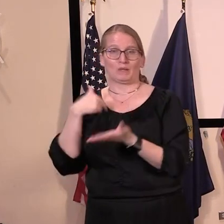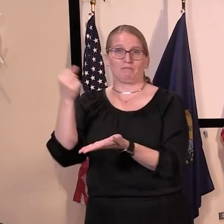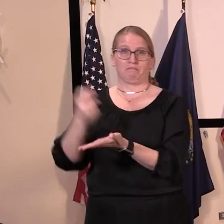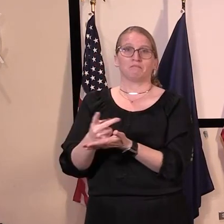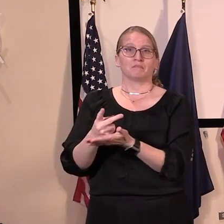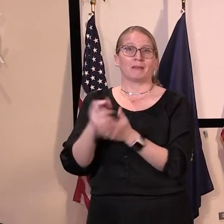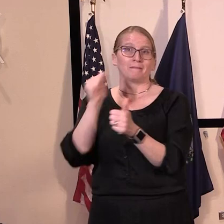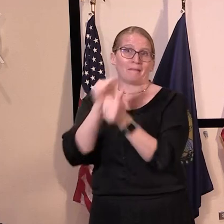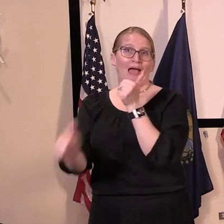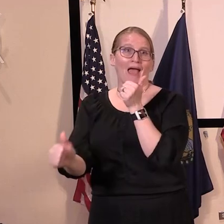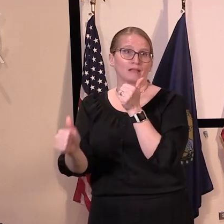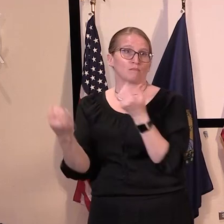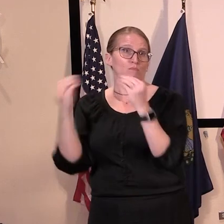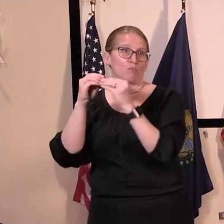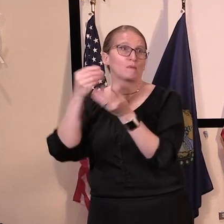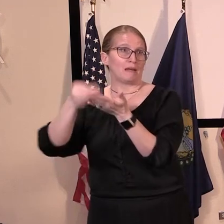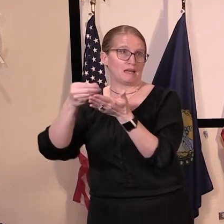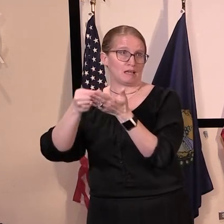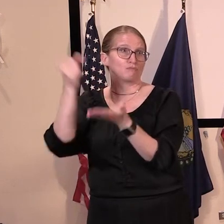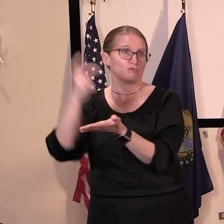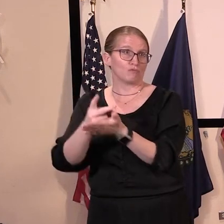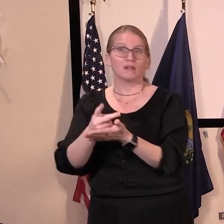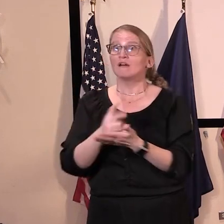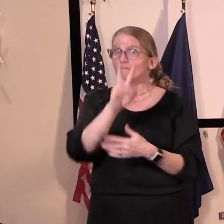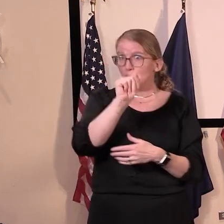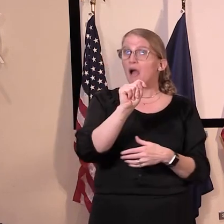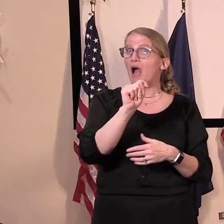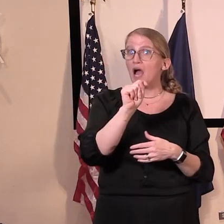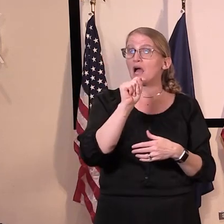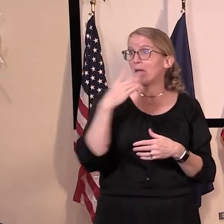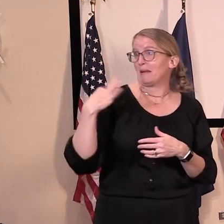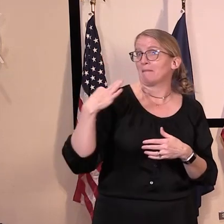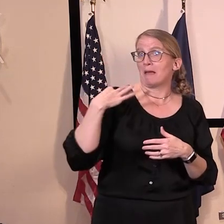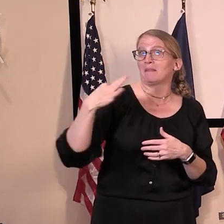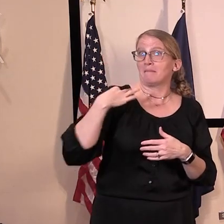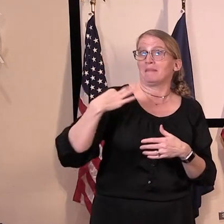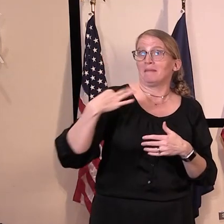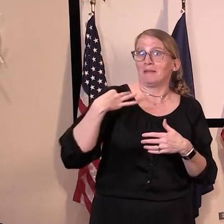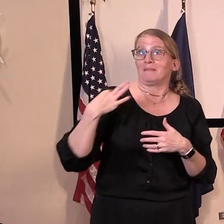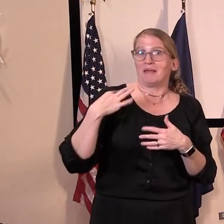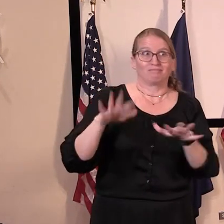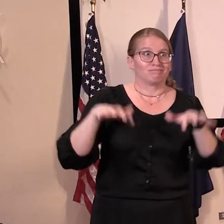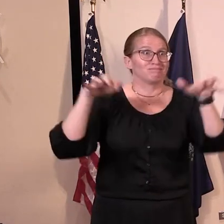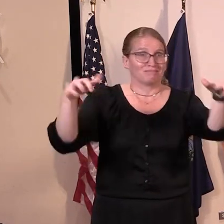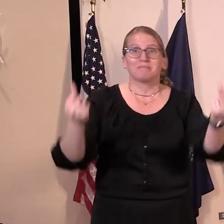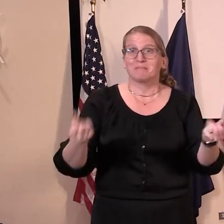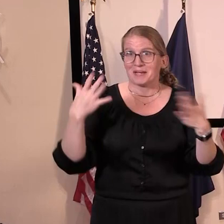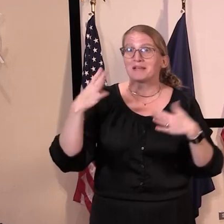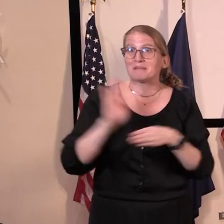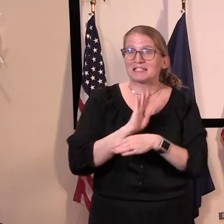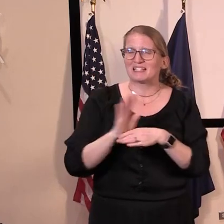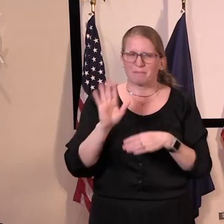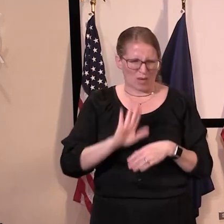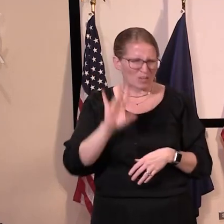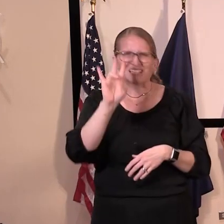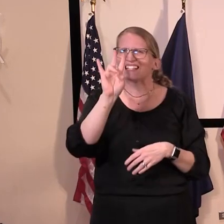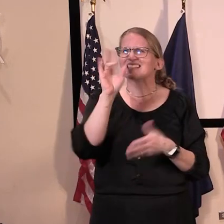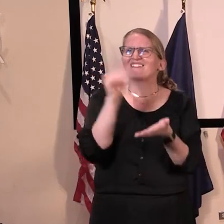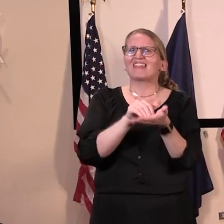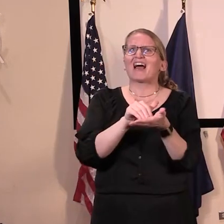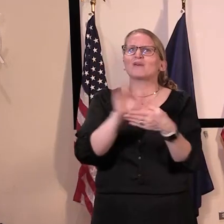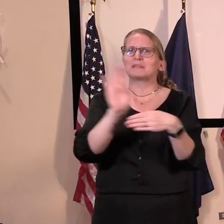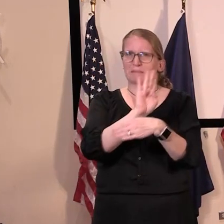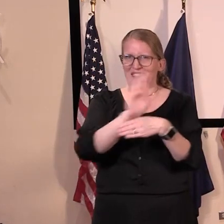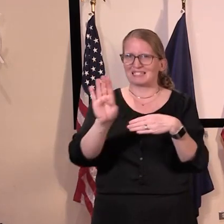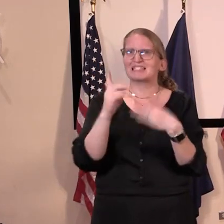that program. It's been very popular in Vermont. We've had about 7,000 businesses successfully get